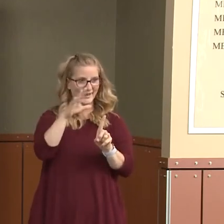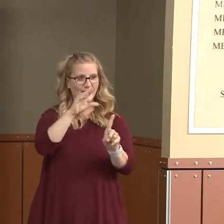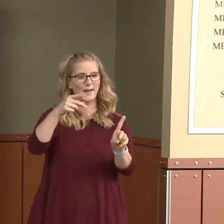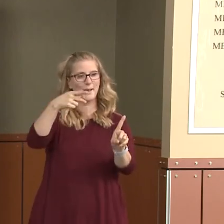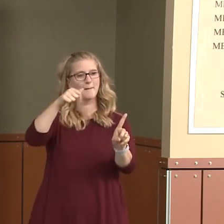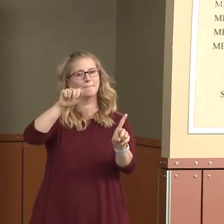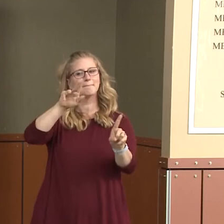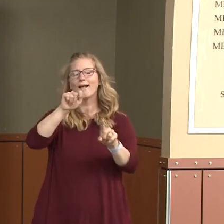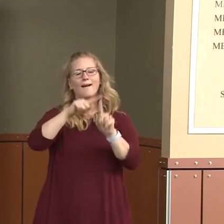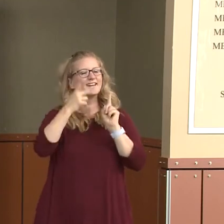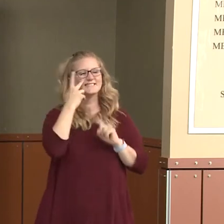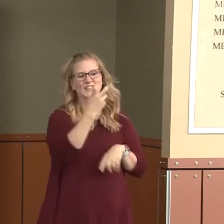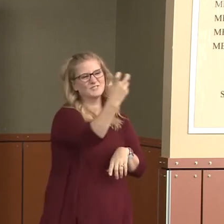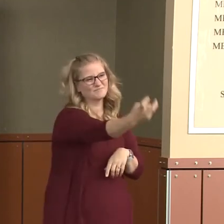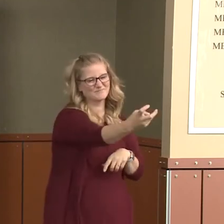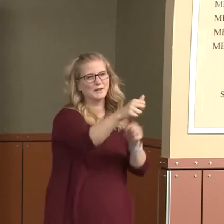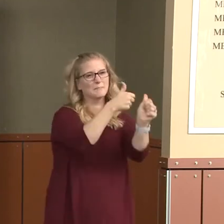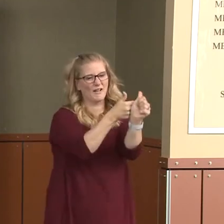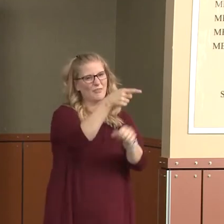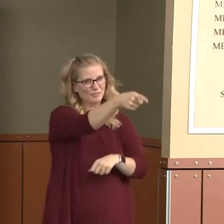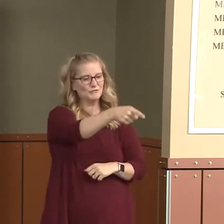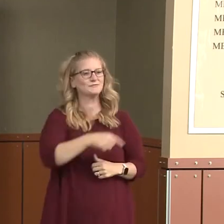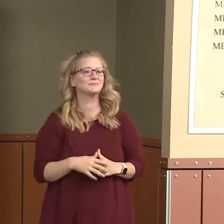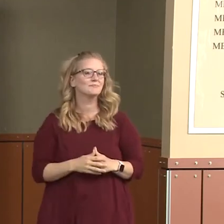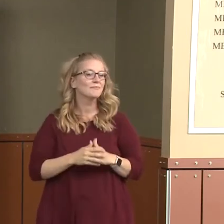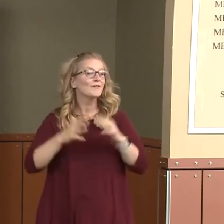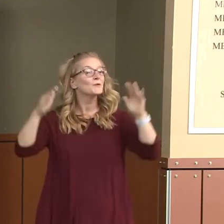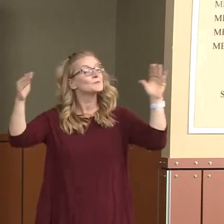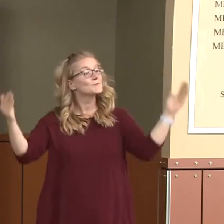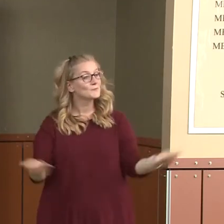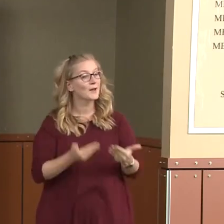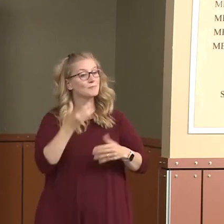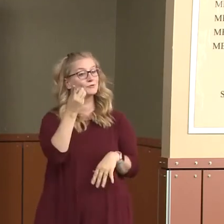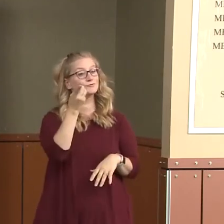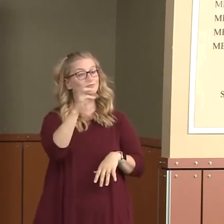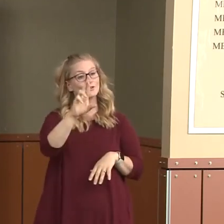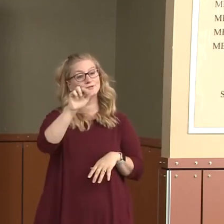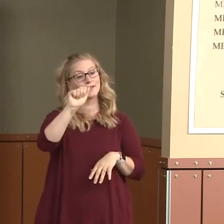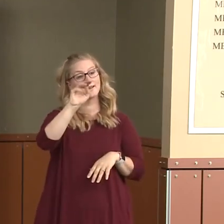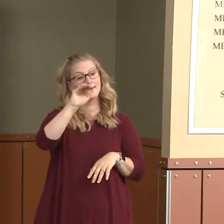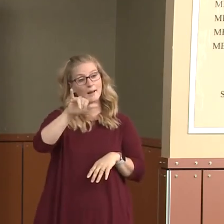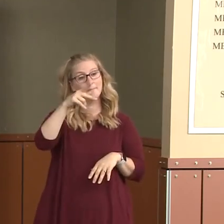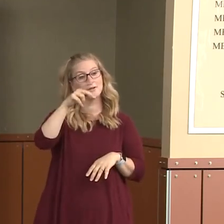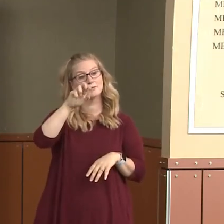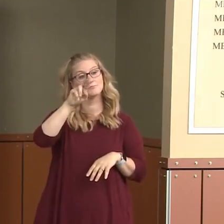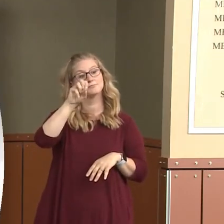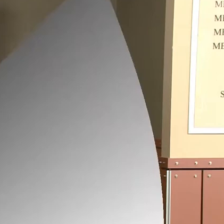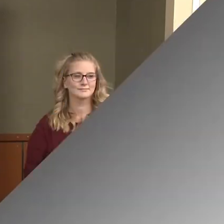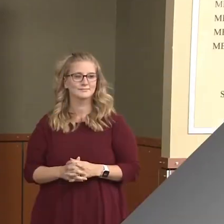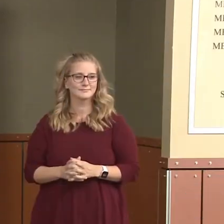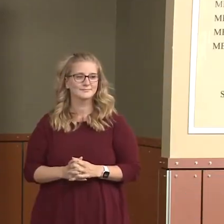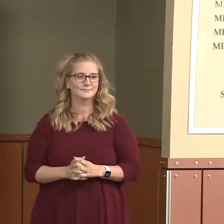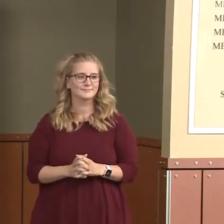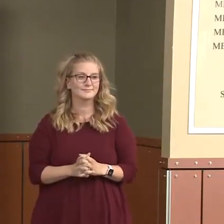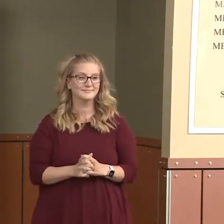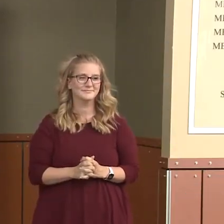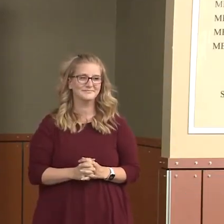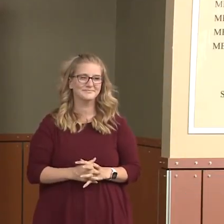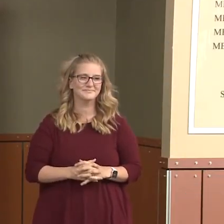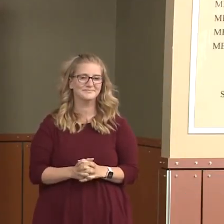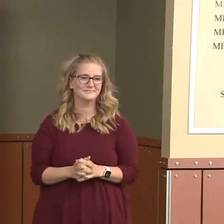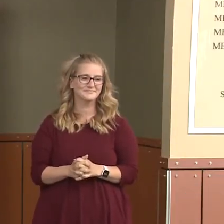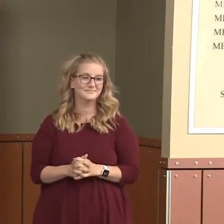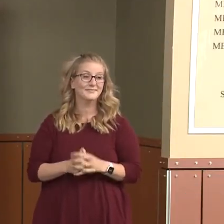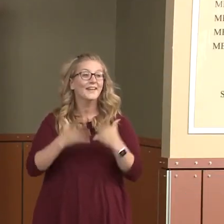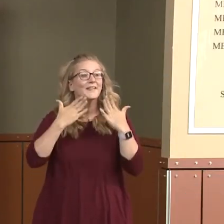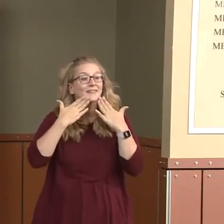the screen. Well, at this time, I'd like to welcome Dr. Amy Person up to talk to you about some of the endeavors of the Health District. Thank